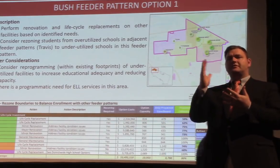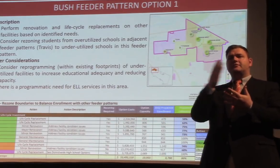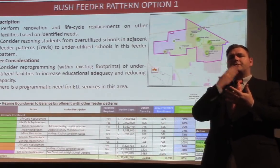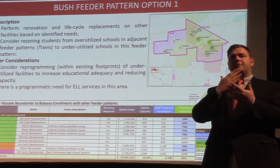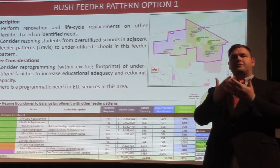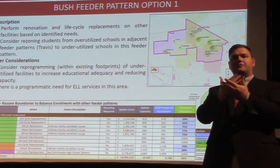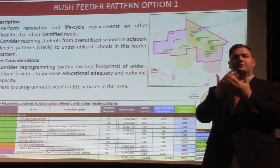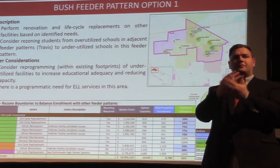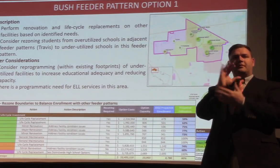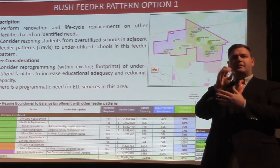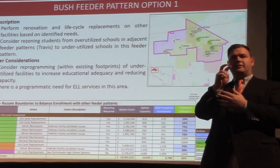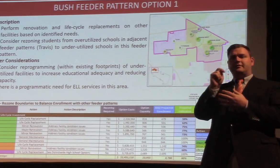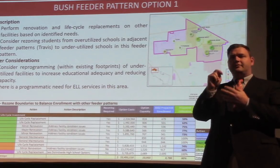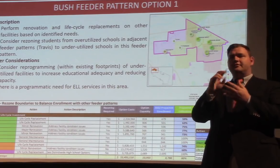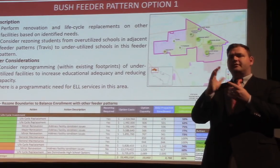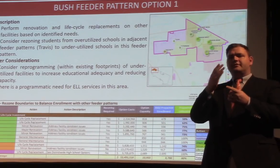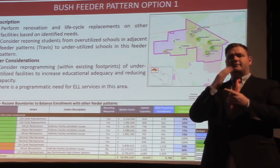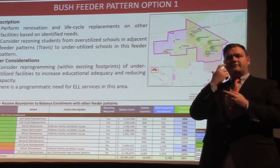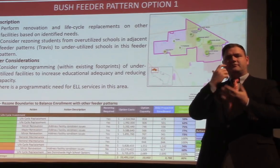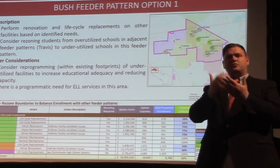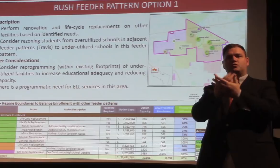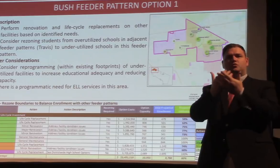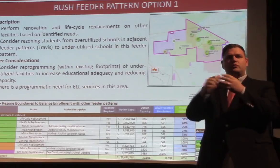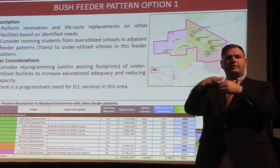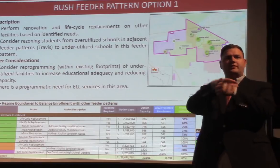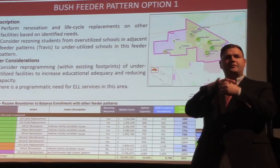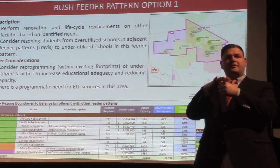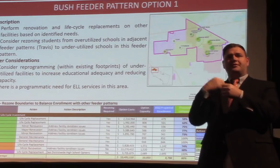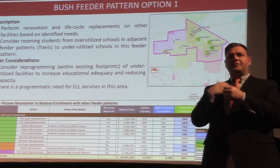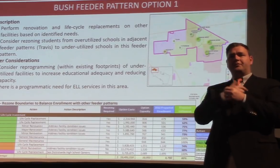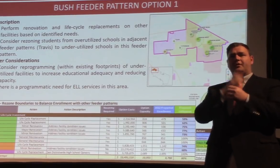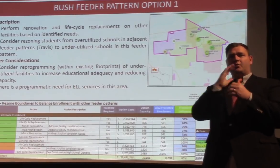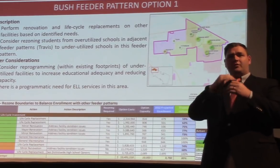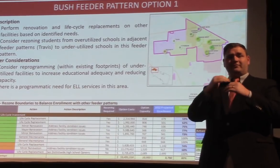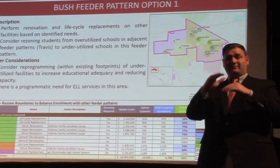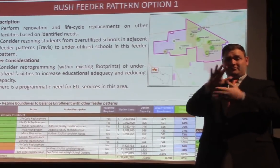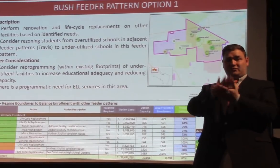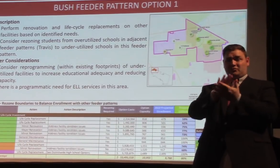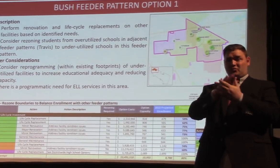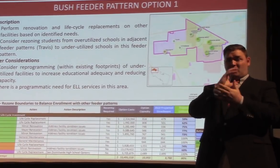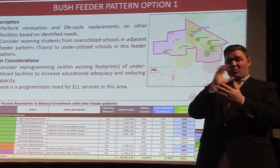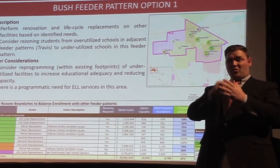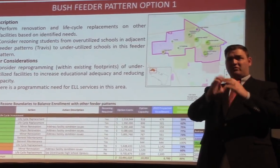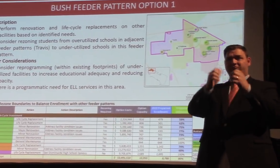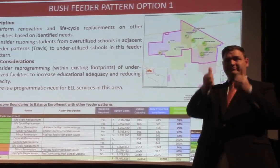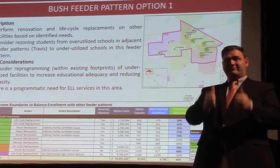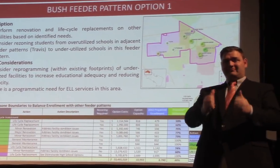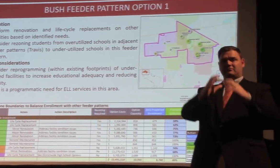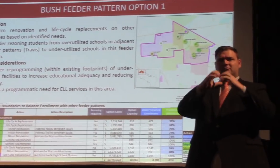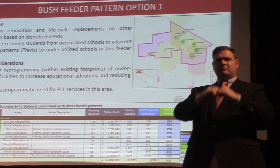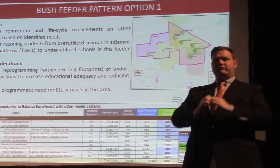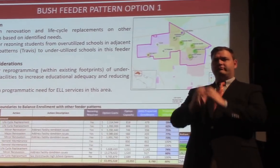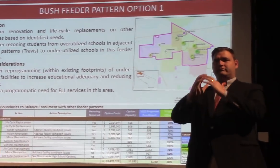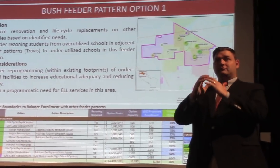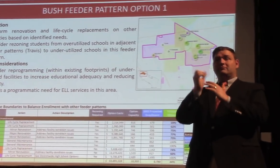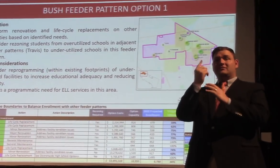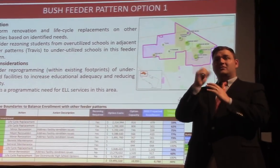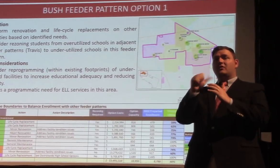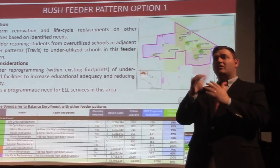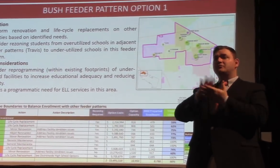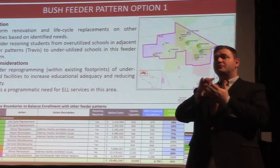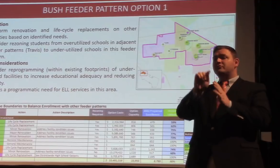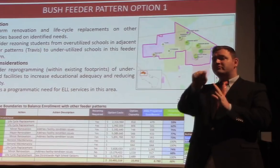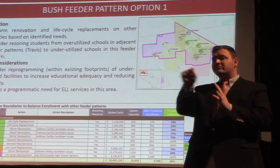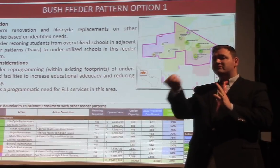We perform life cycle renovation projects as needed. We would also consider rezoning students from over-utilized schools in adjacent feeder patterns,